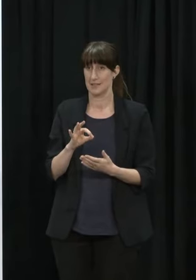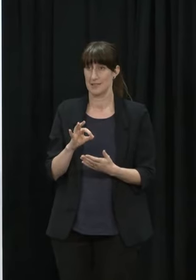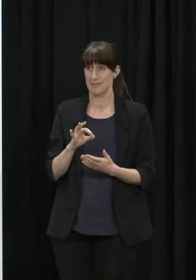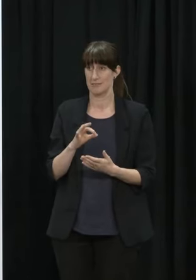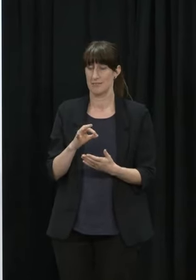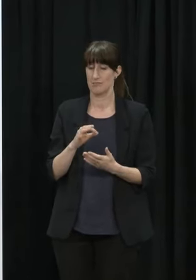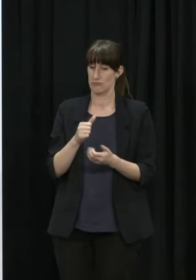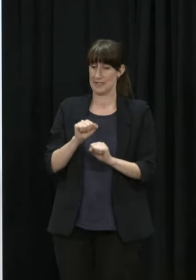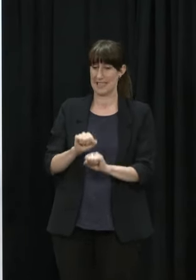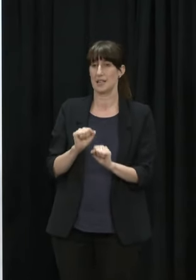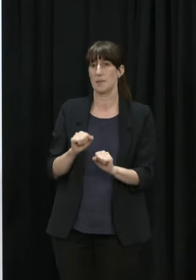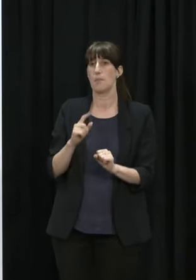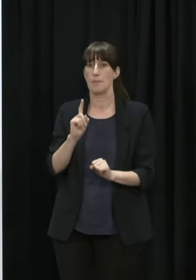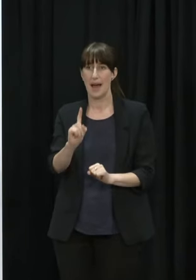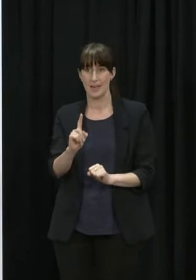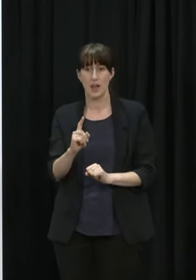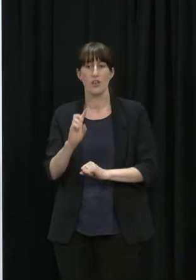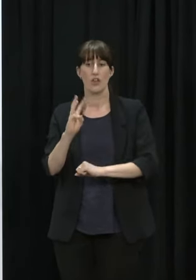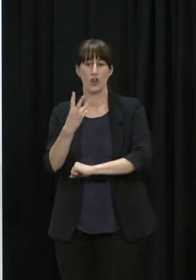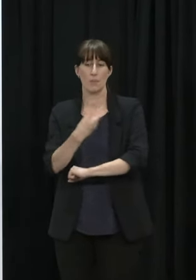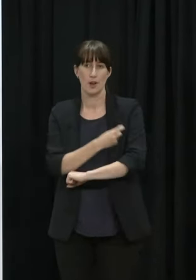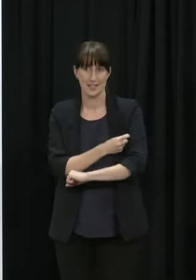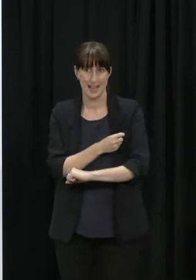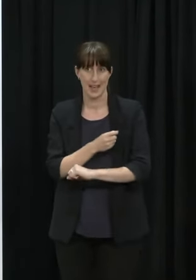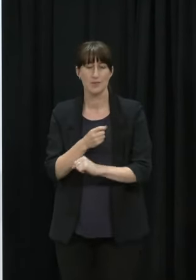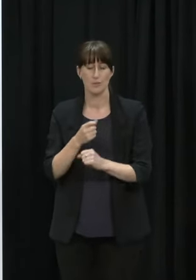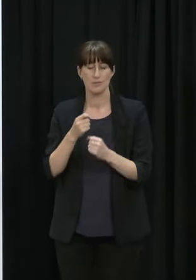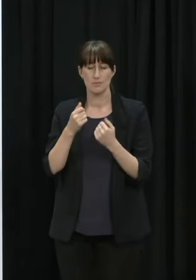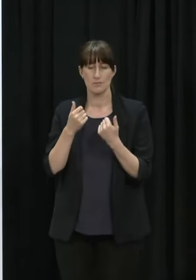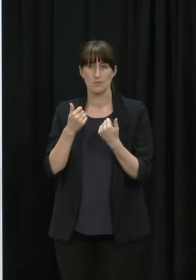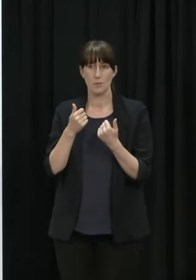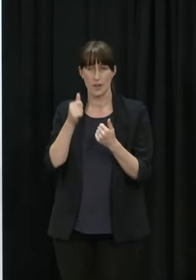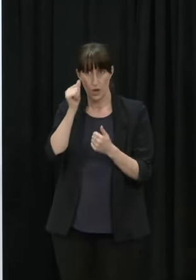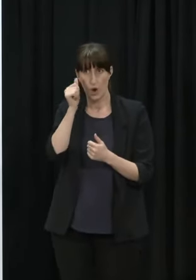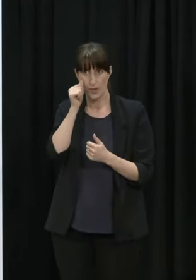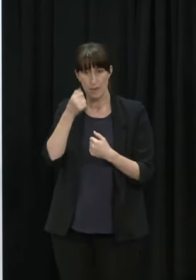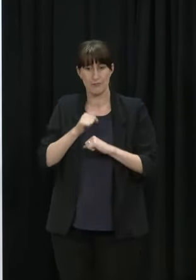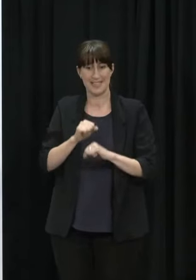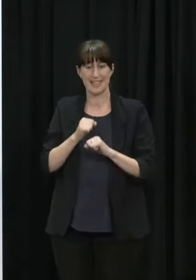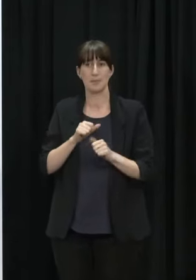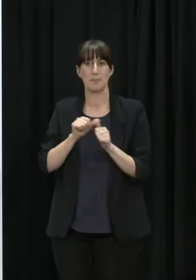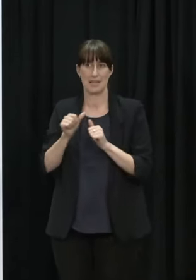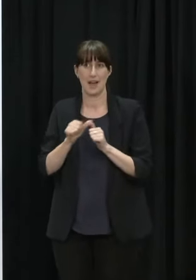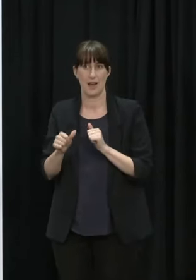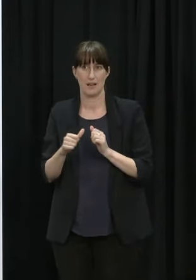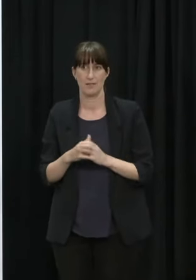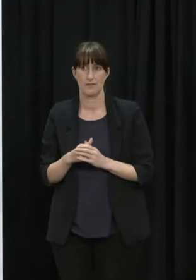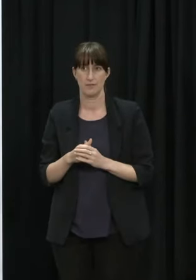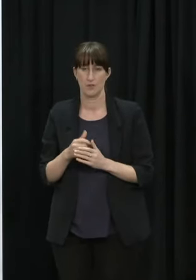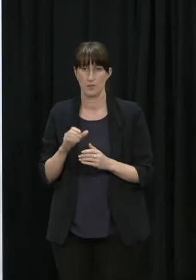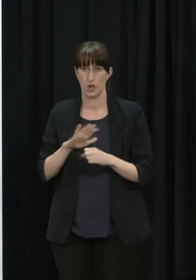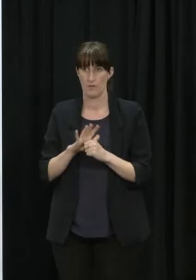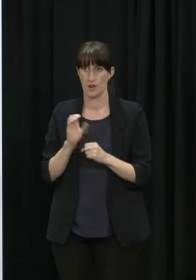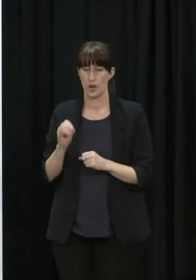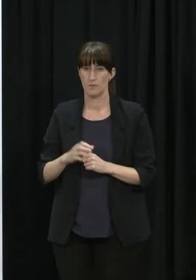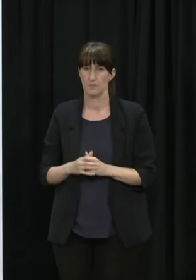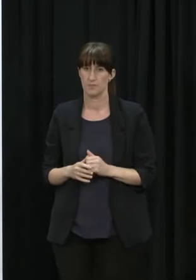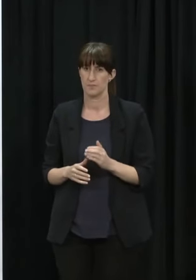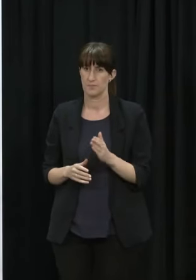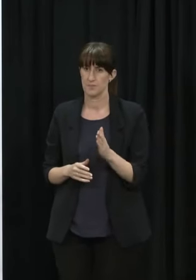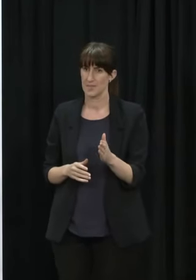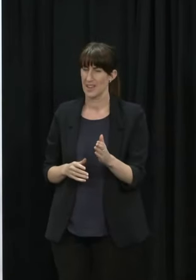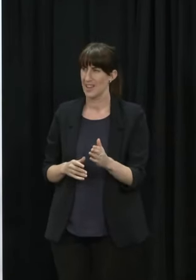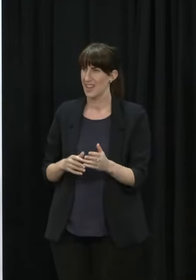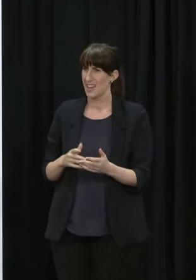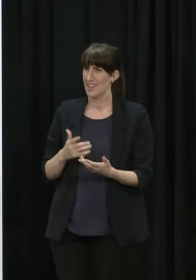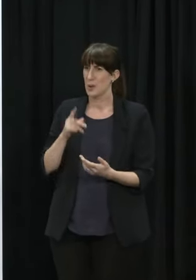disease from Omicron so that's reassuring What do you think of the families and the people that are stuck in places like Australia are trying to get back to